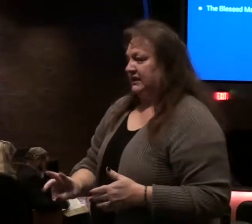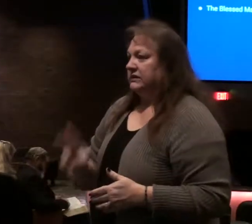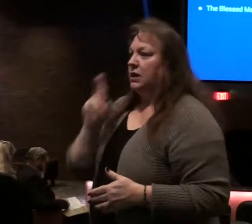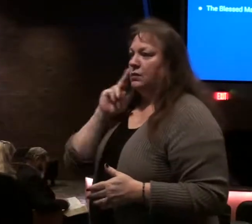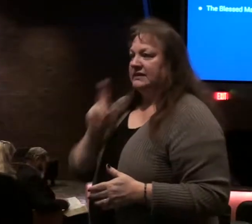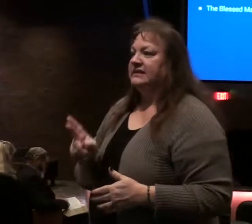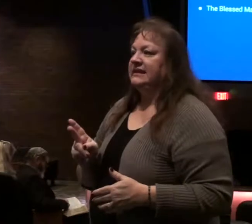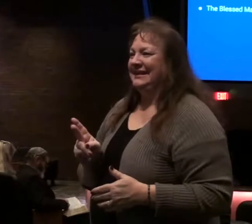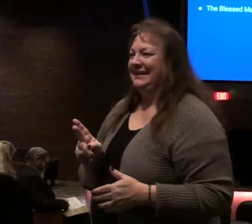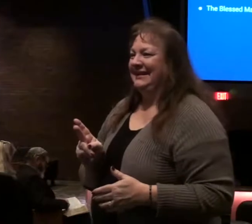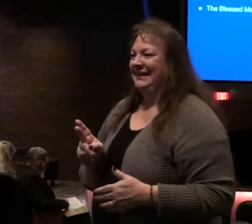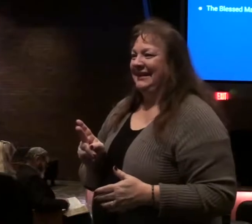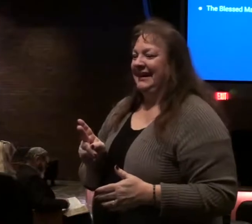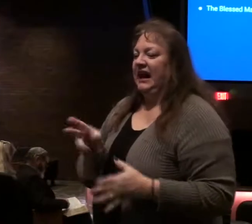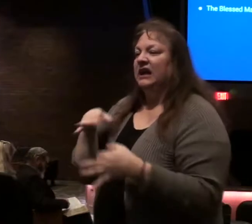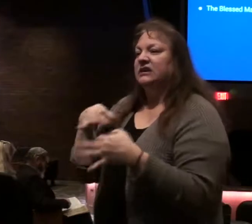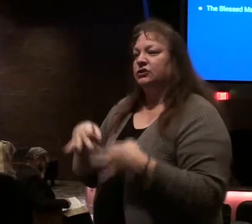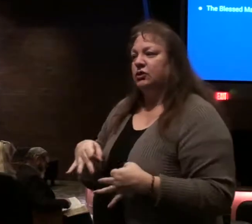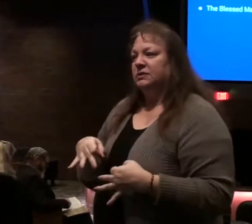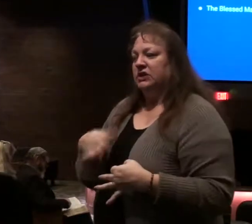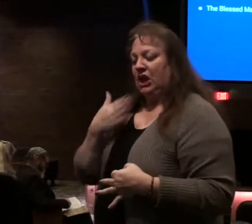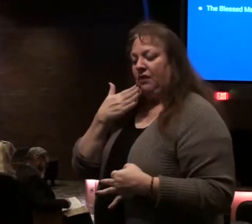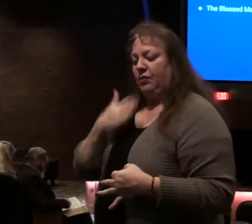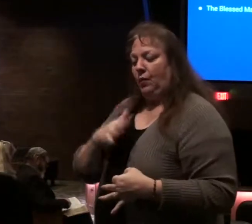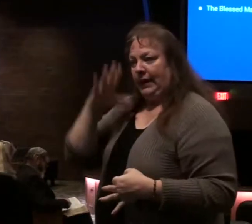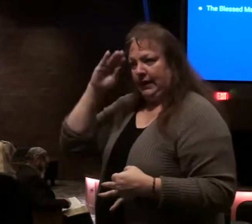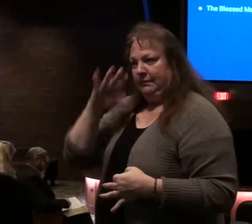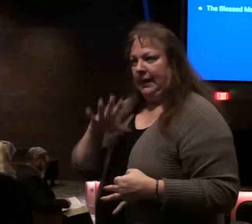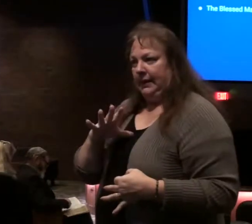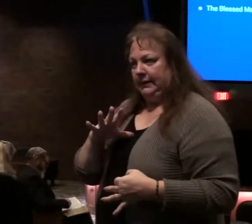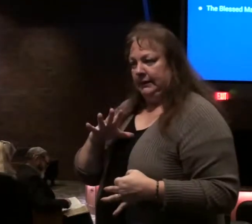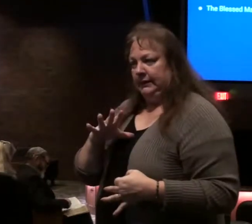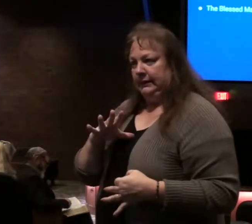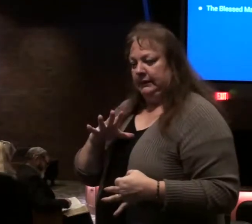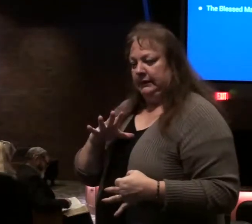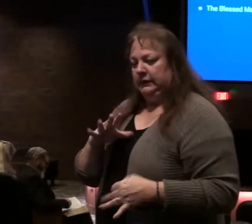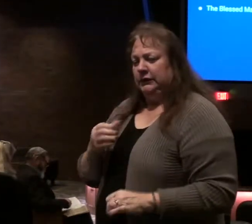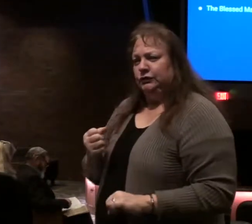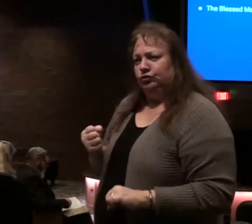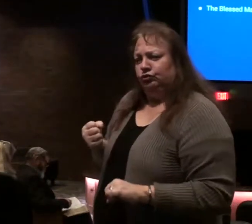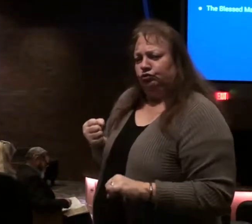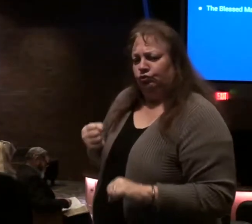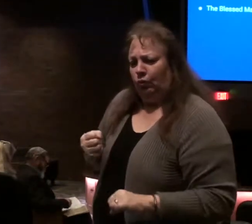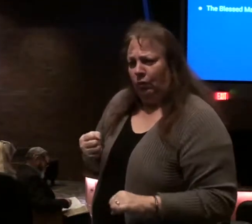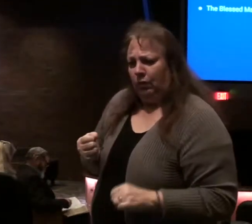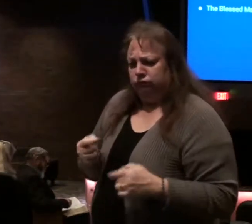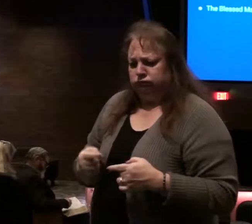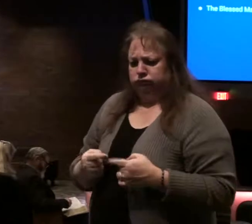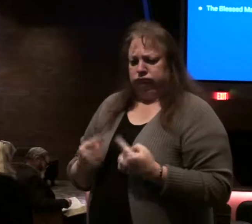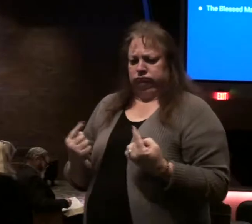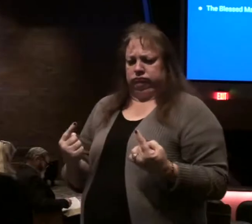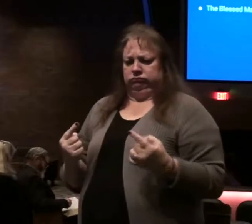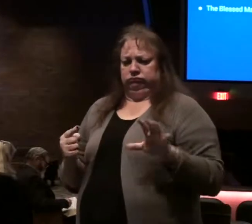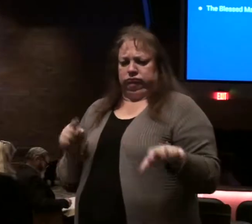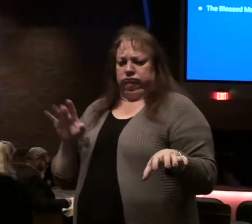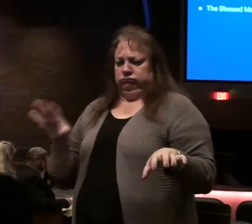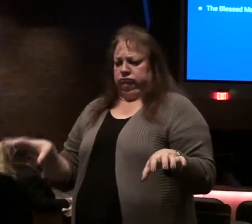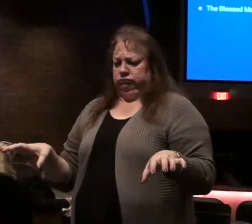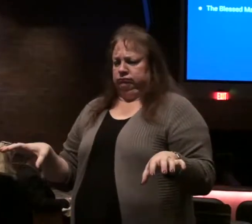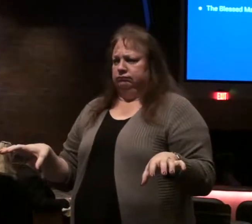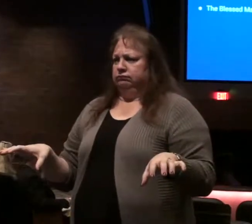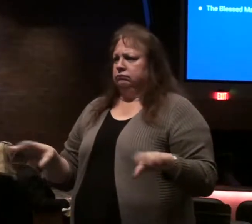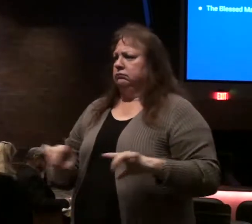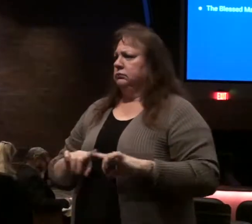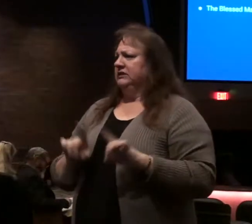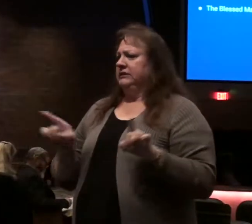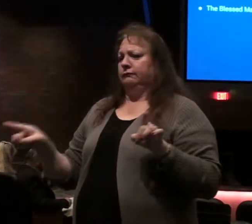going to see a description of the wicked man. And so it's a strong contrast that lays out two kinds of people in the